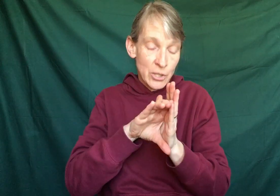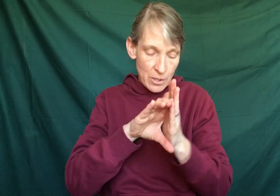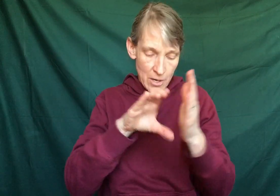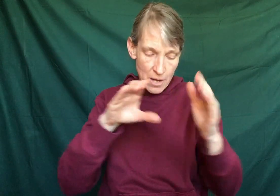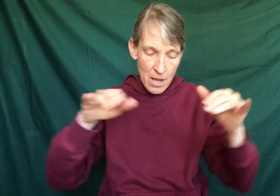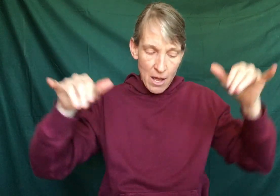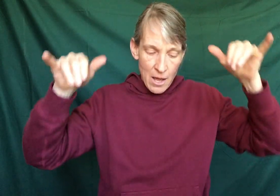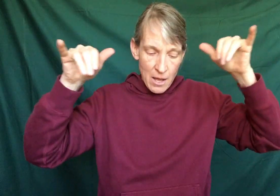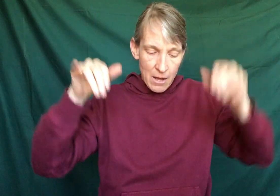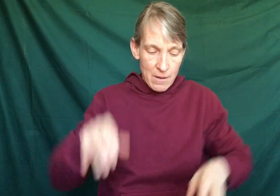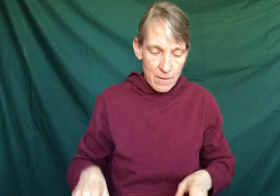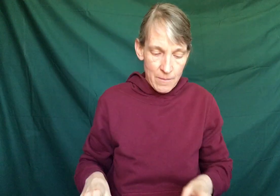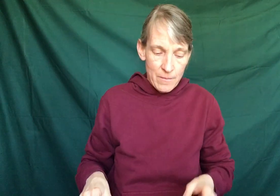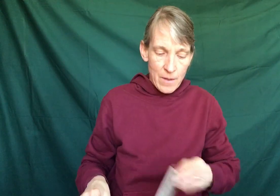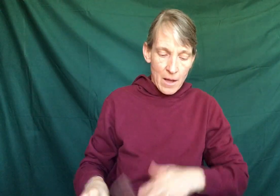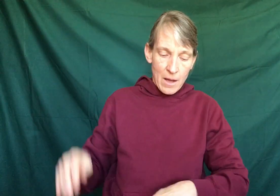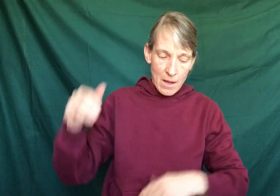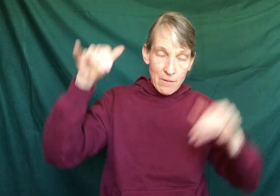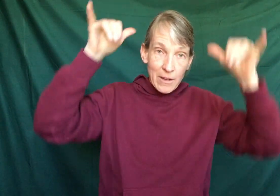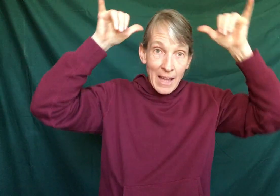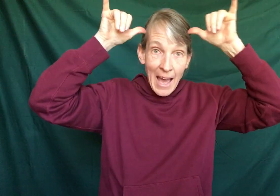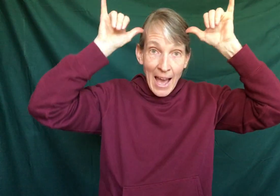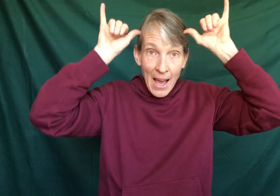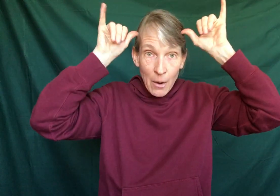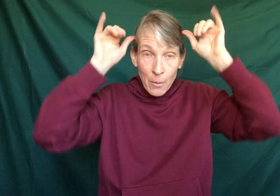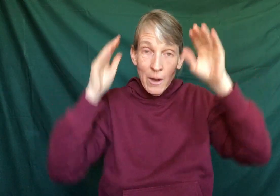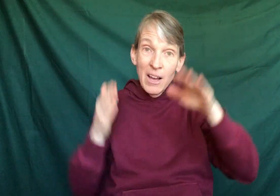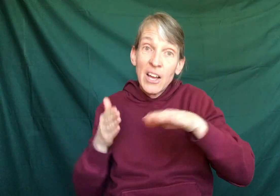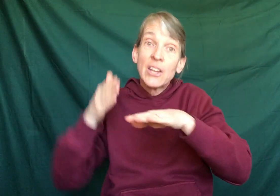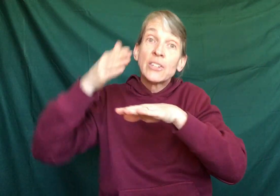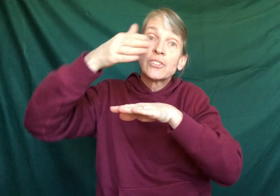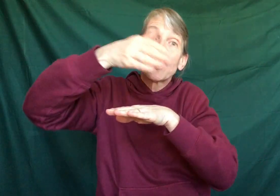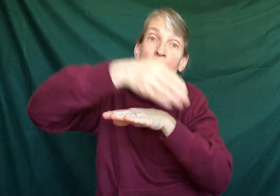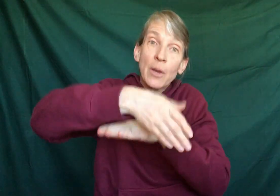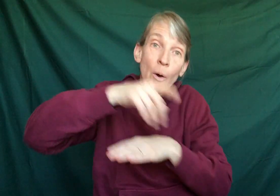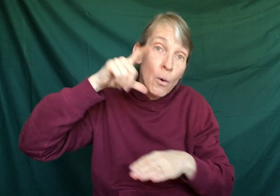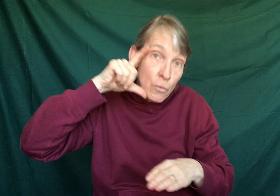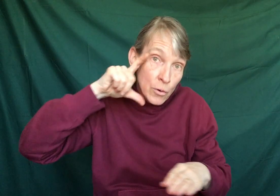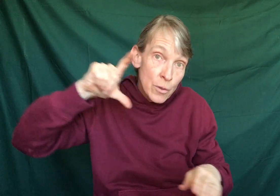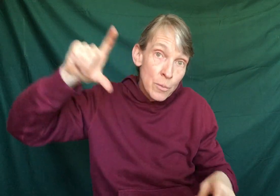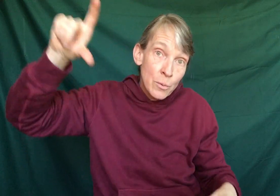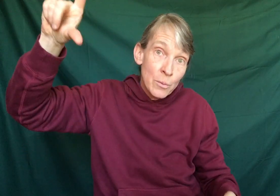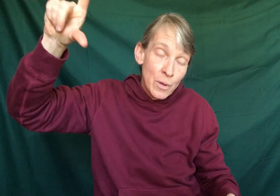of a cow jumping over the moon.